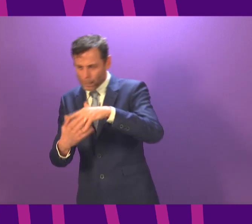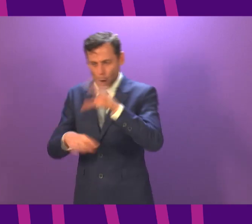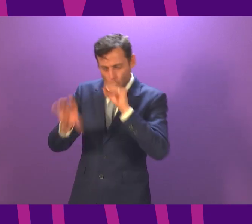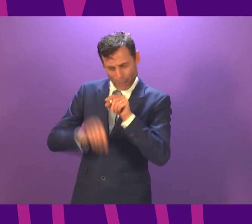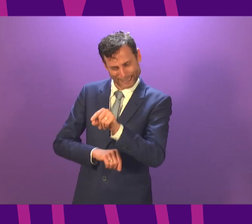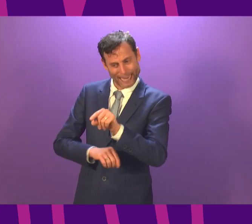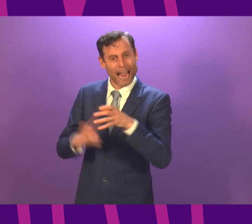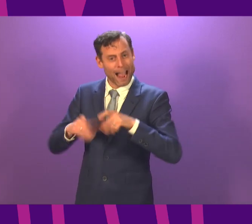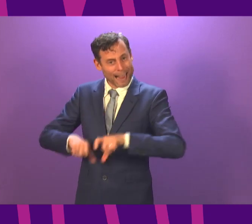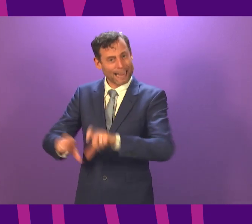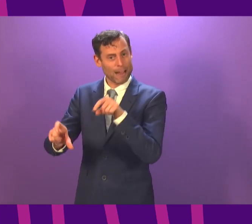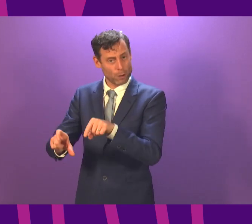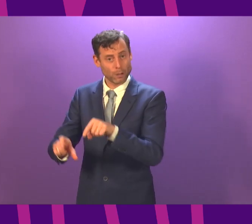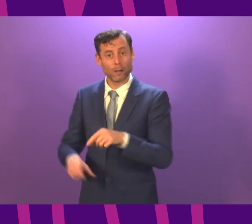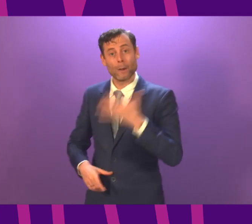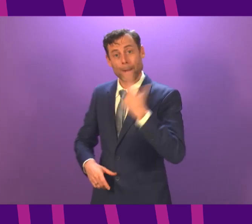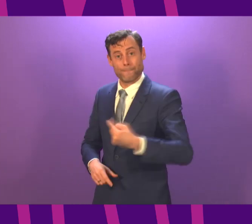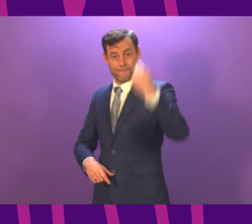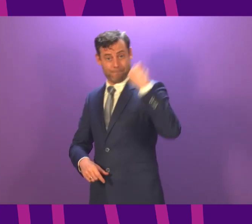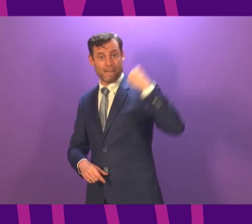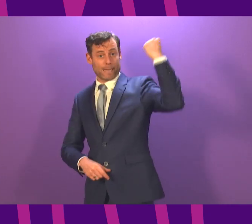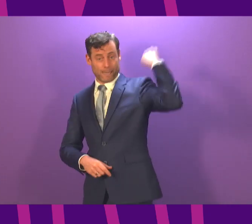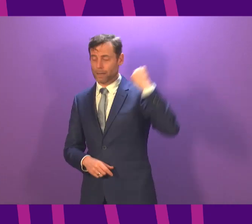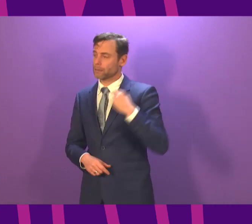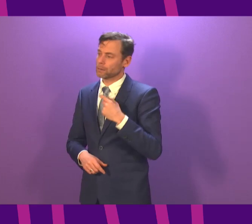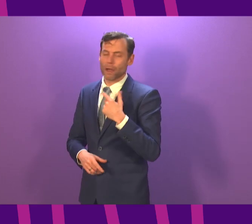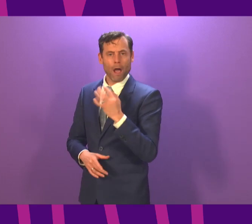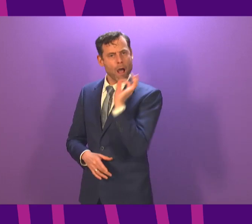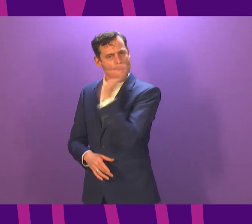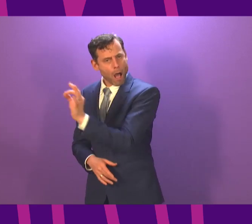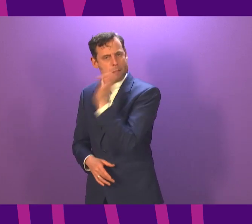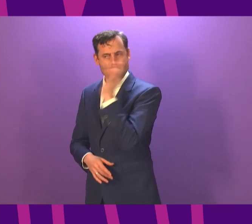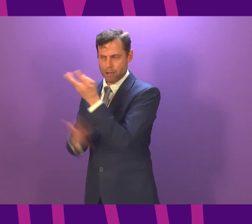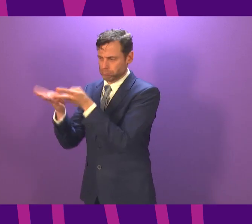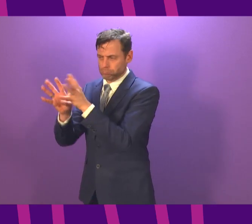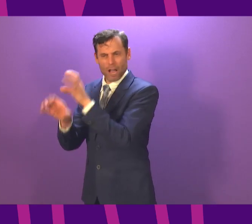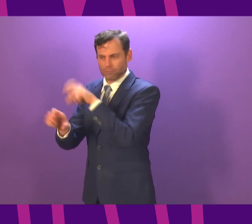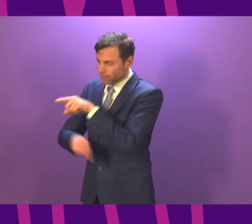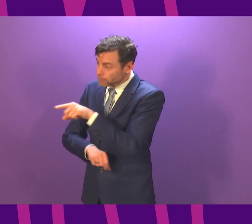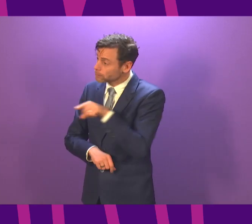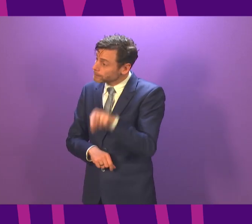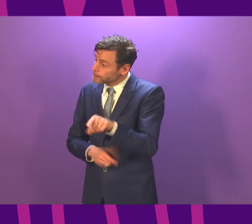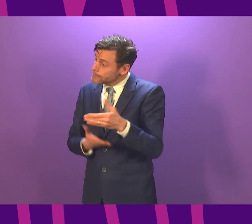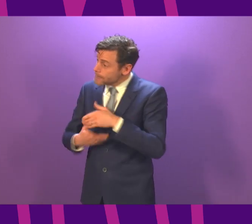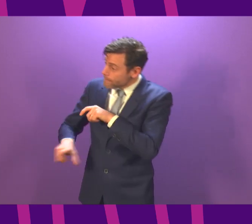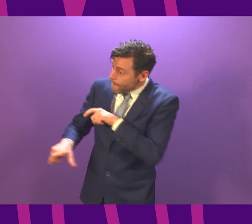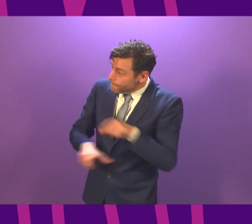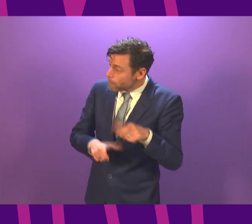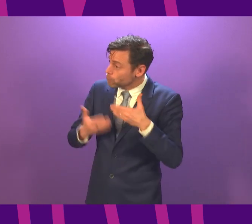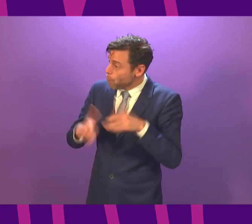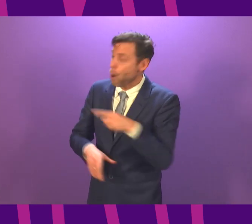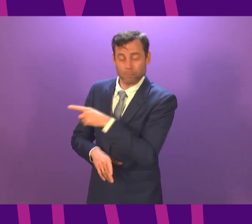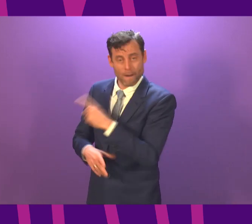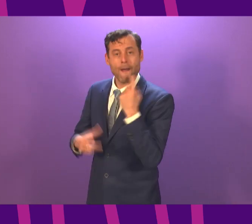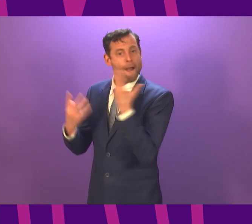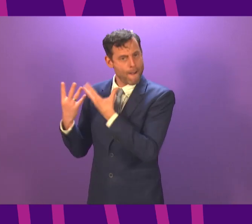every stage, been satisfied on the basis of the advice I have been given, and my understanding of the situation and the data that we have